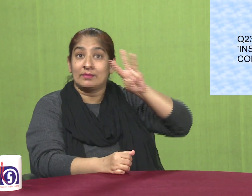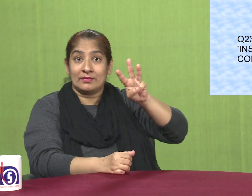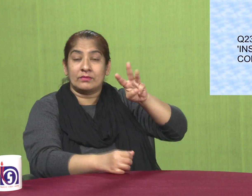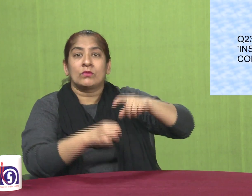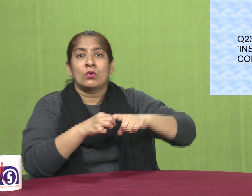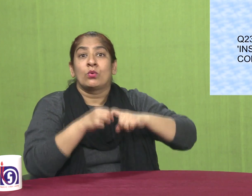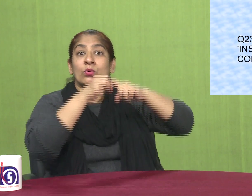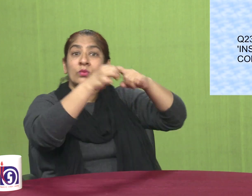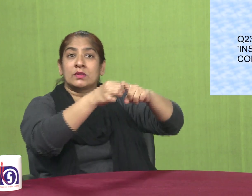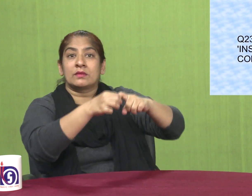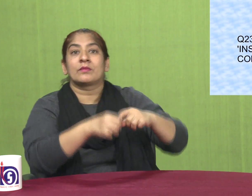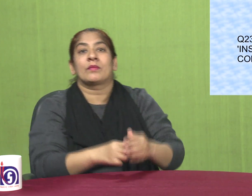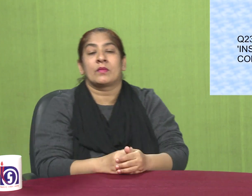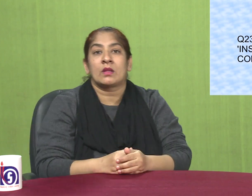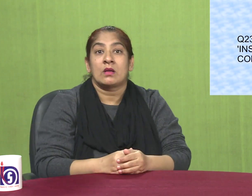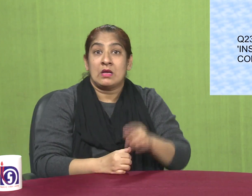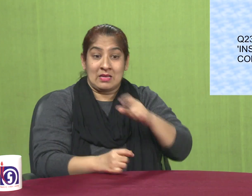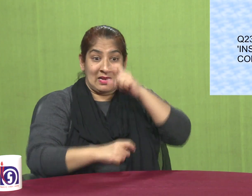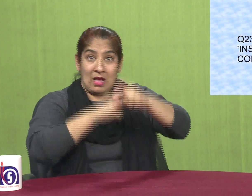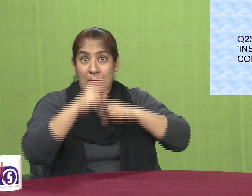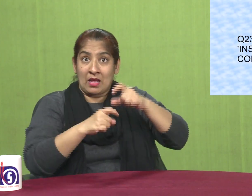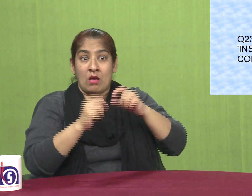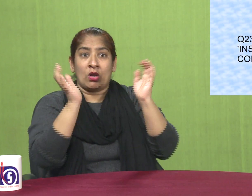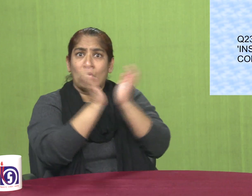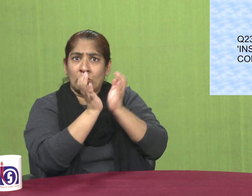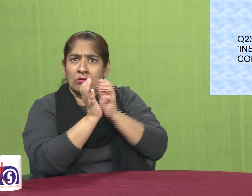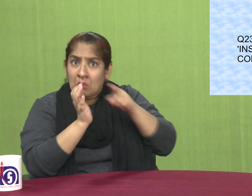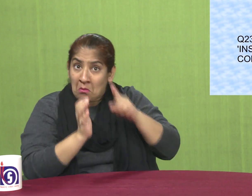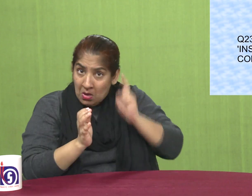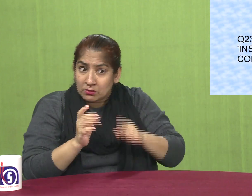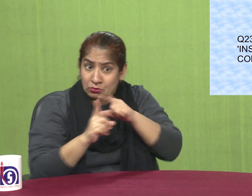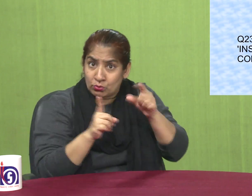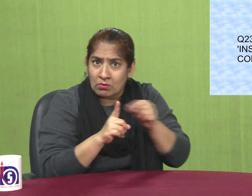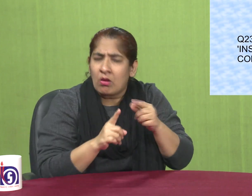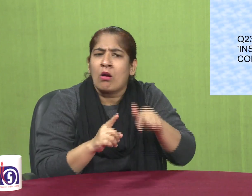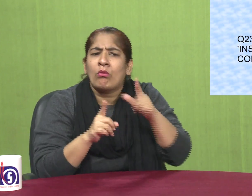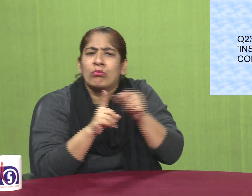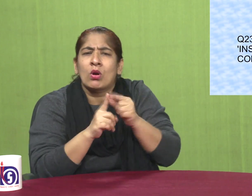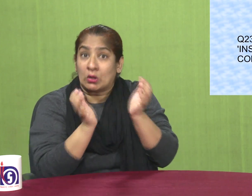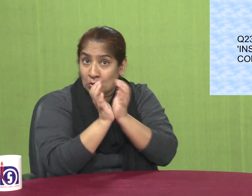23 what does the insurance company do